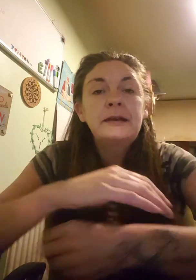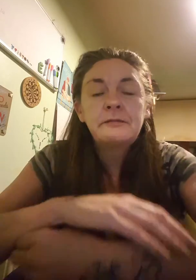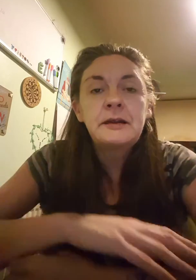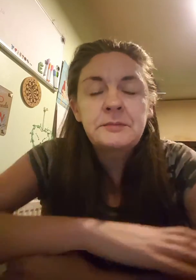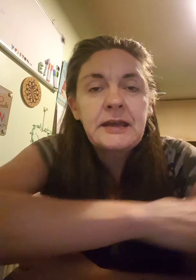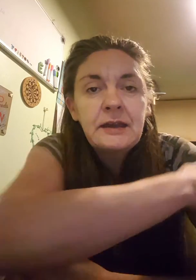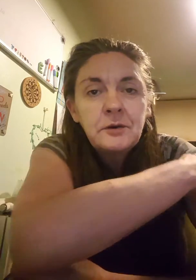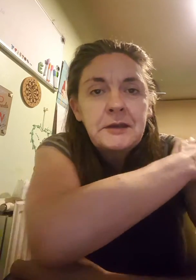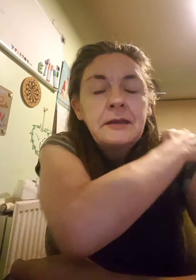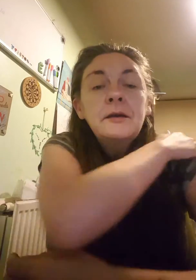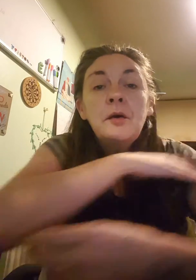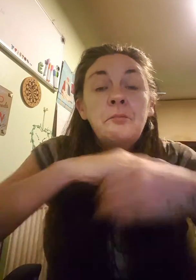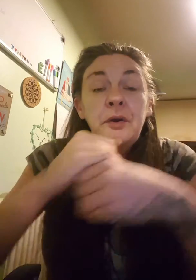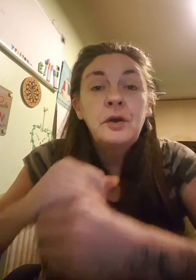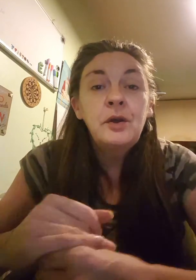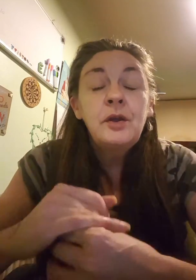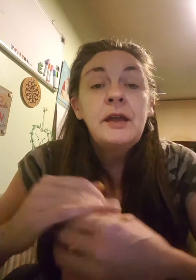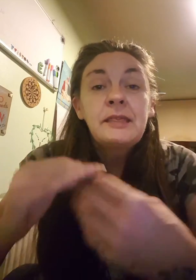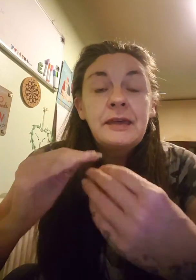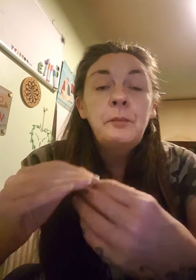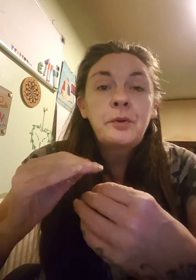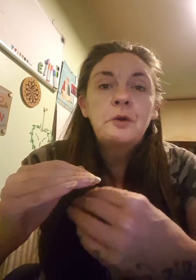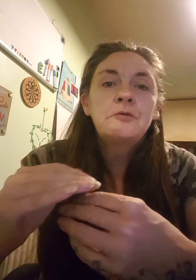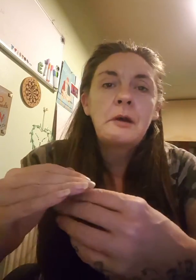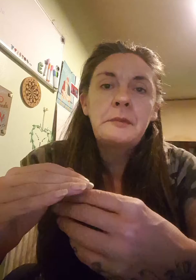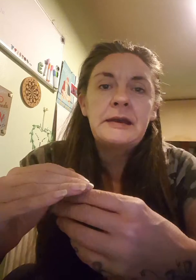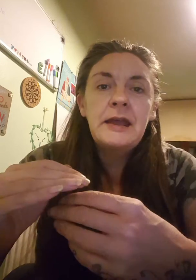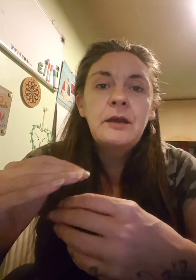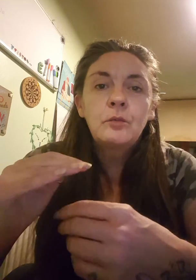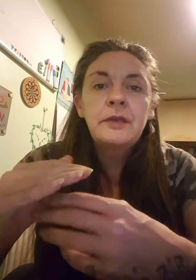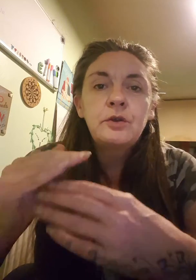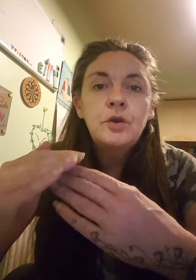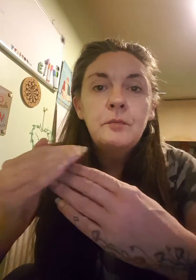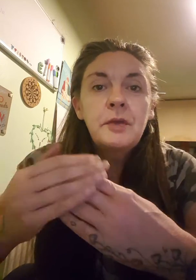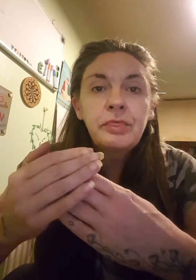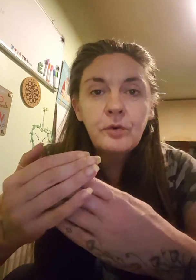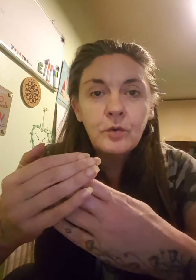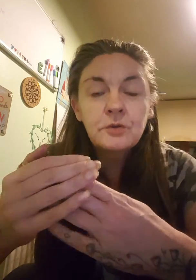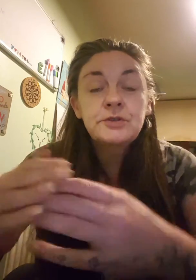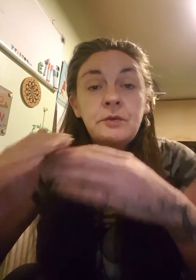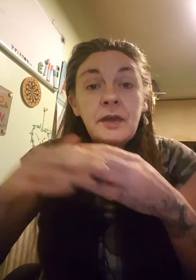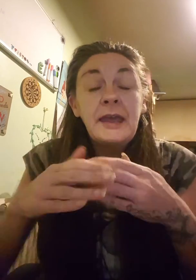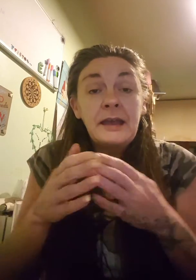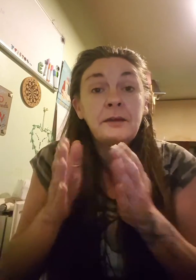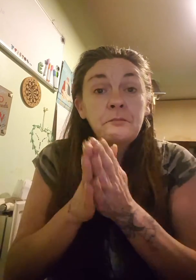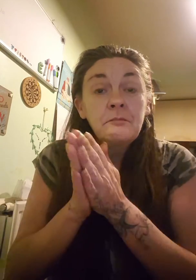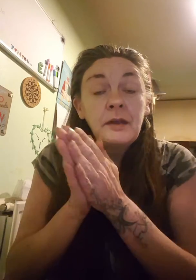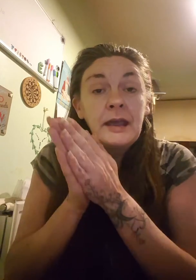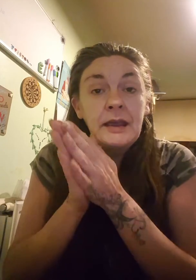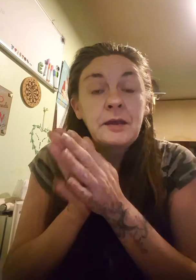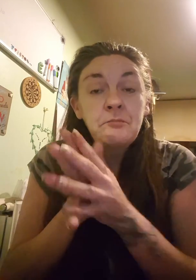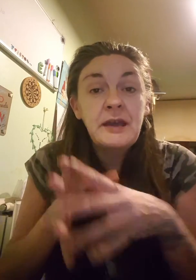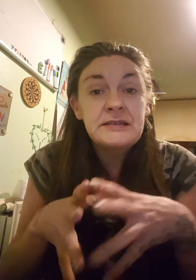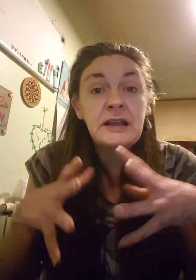developed AI, but they're programming it with human thought so that it can basically